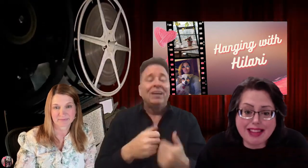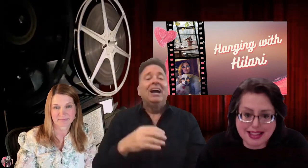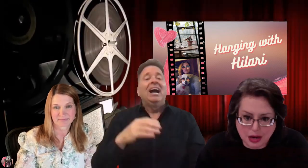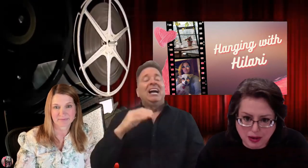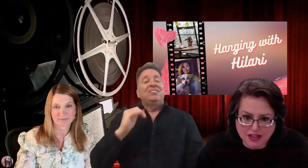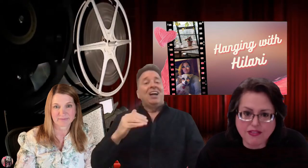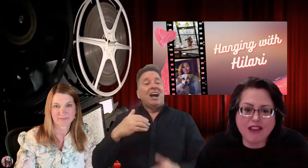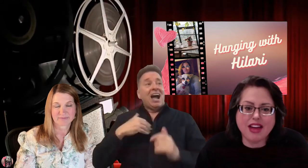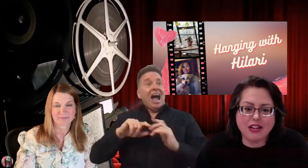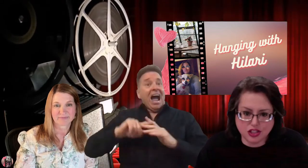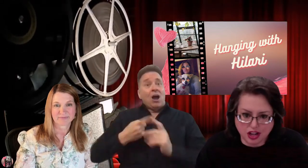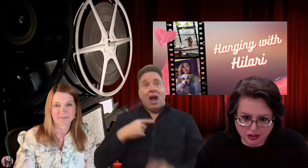then they win the $5,000.